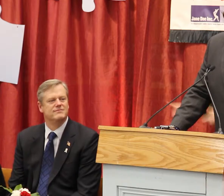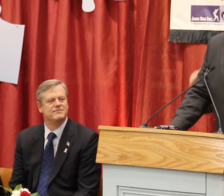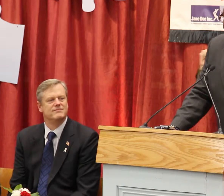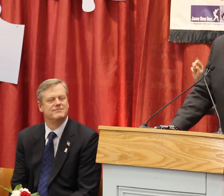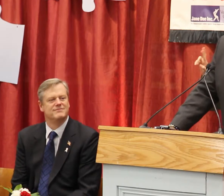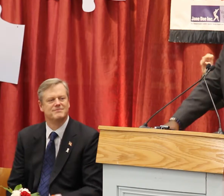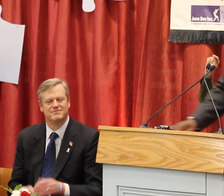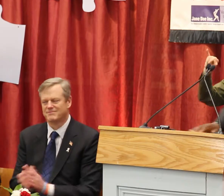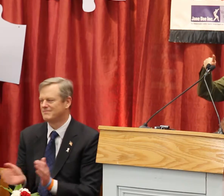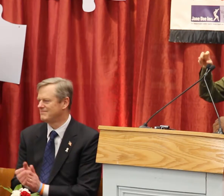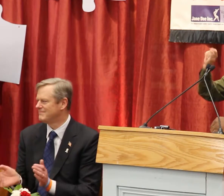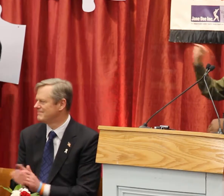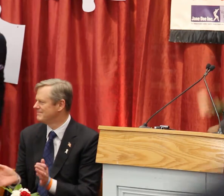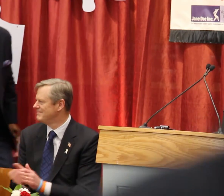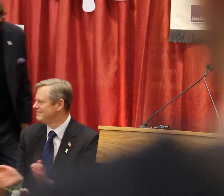welcoming Andre Tippett.